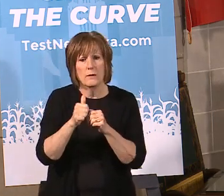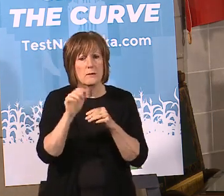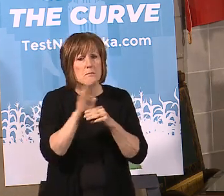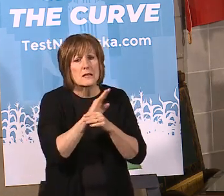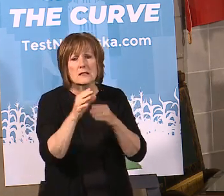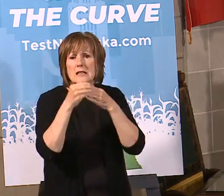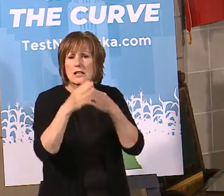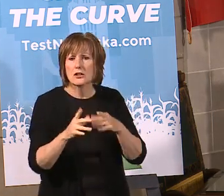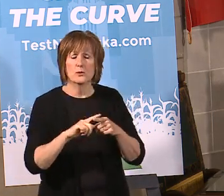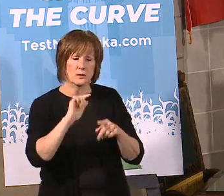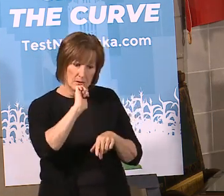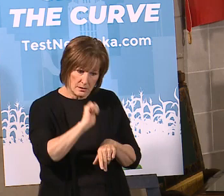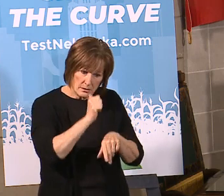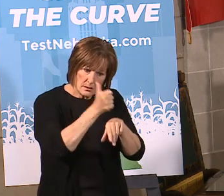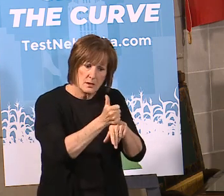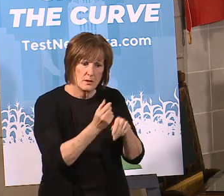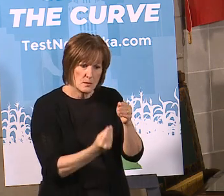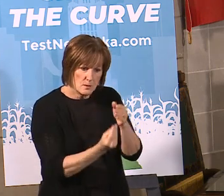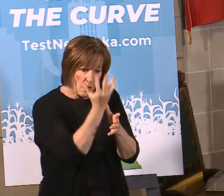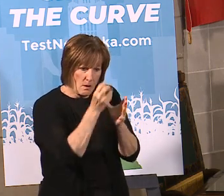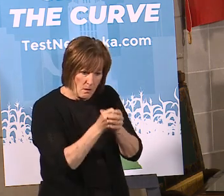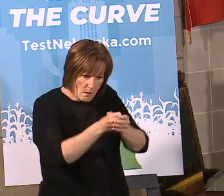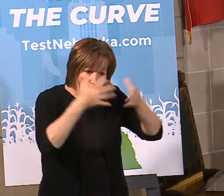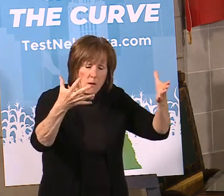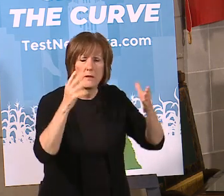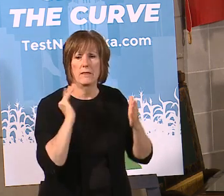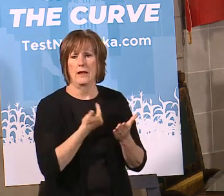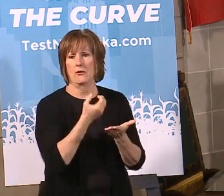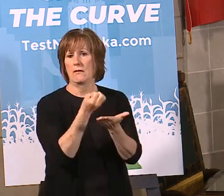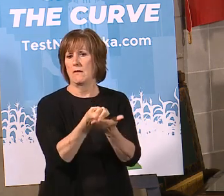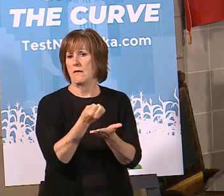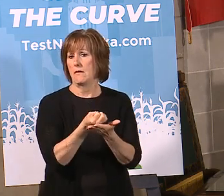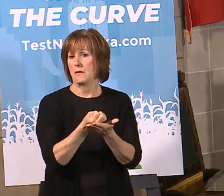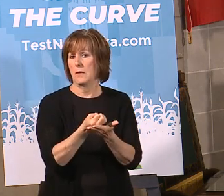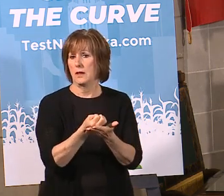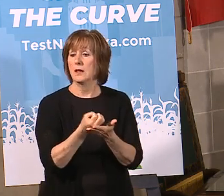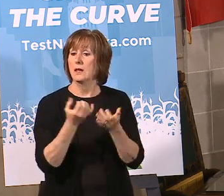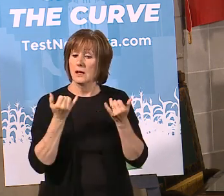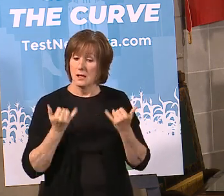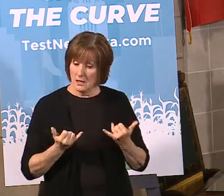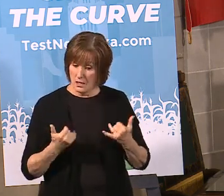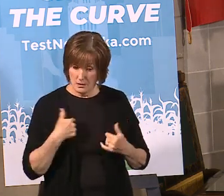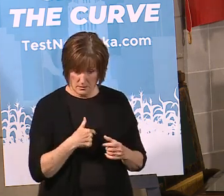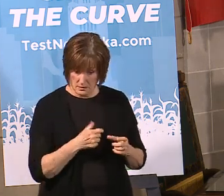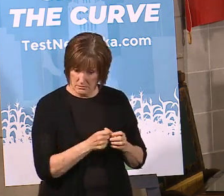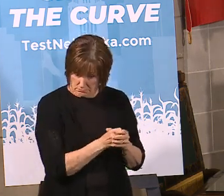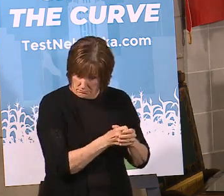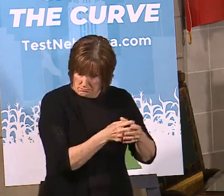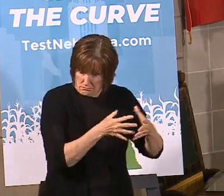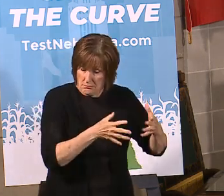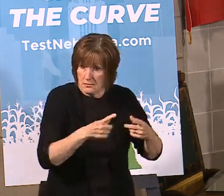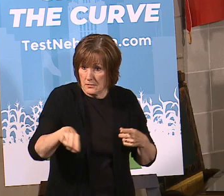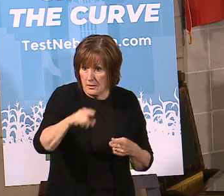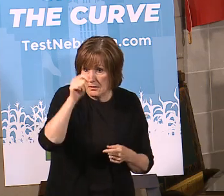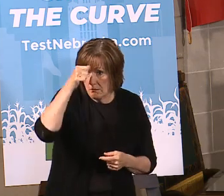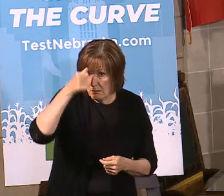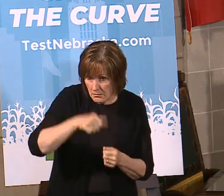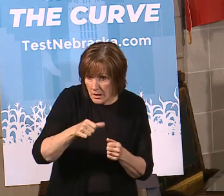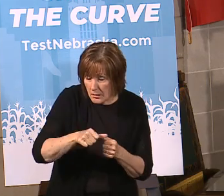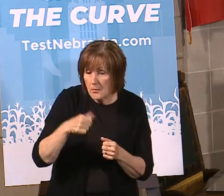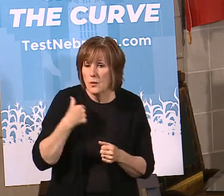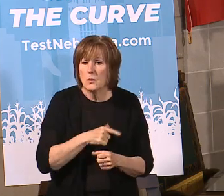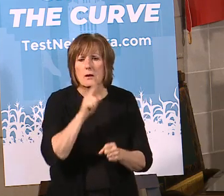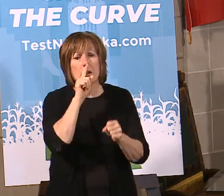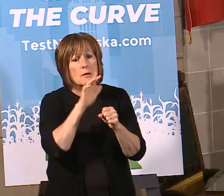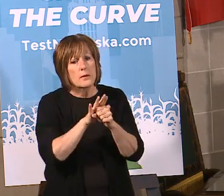to restore growth in our economy. As we do I want all Nebraskans to know that we are committed to